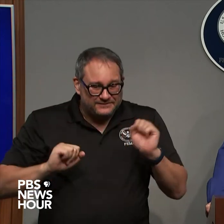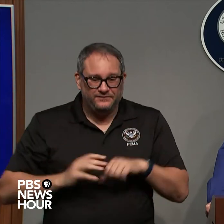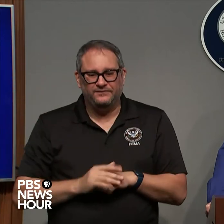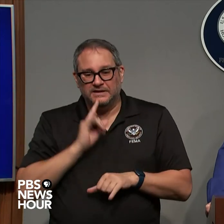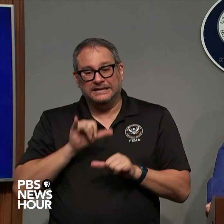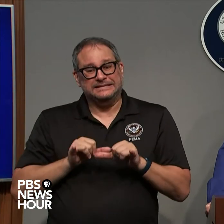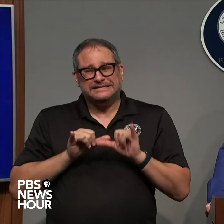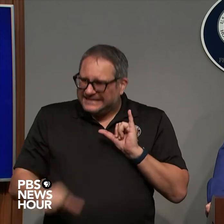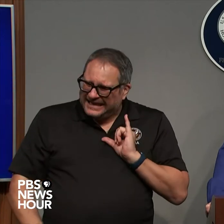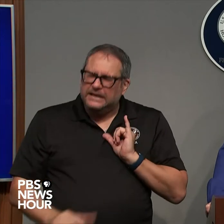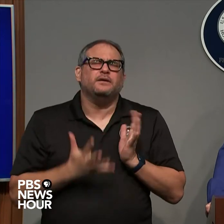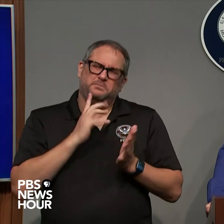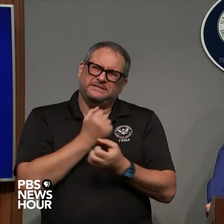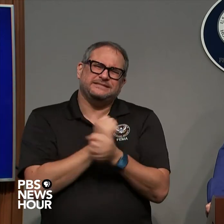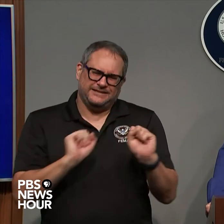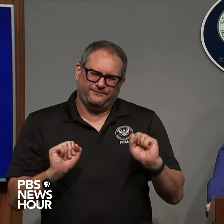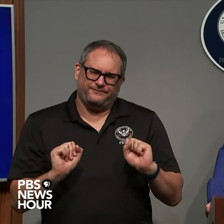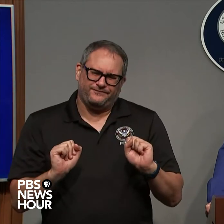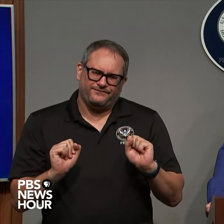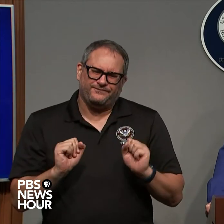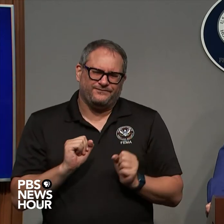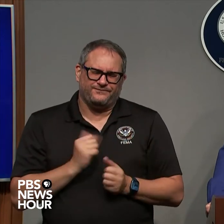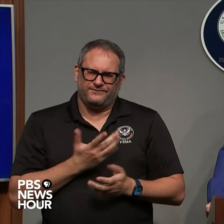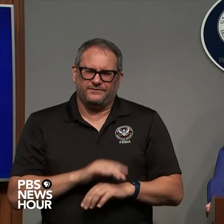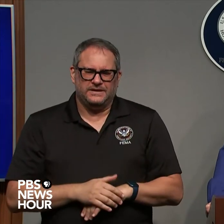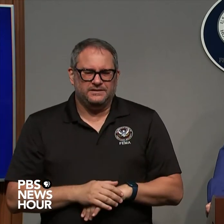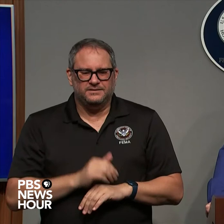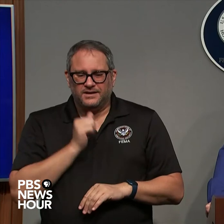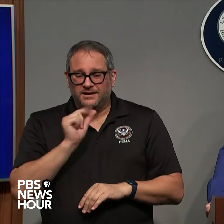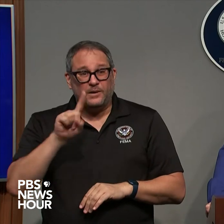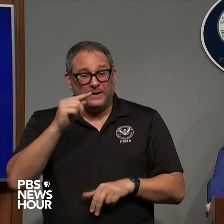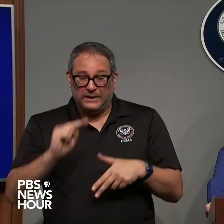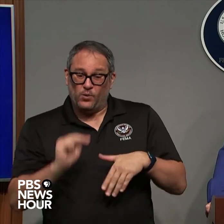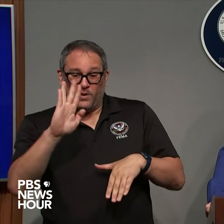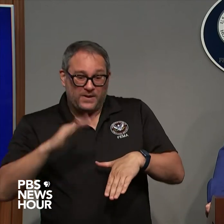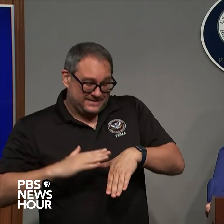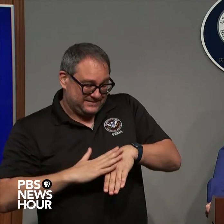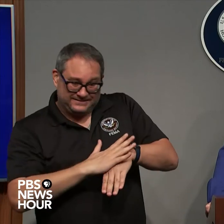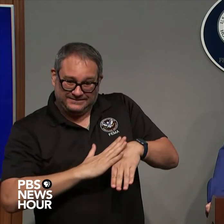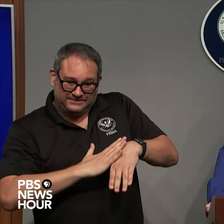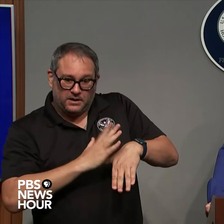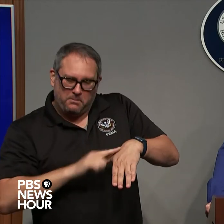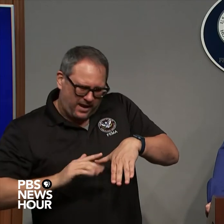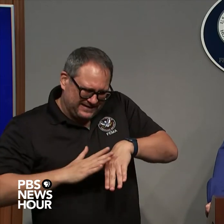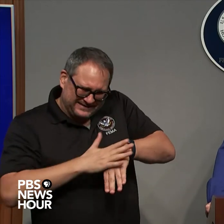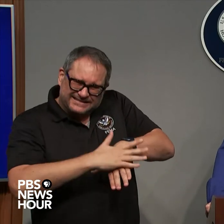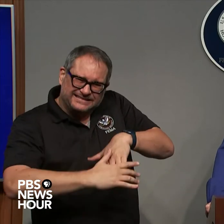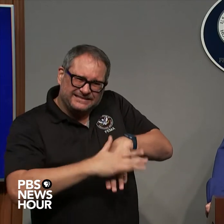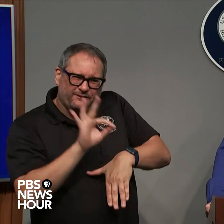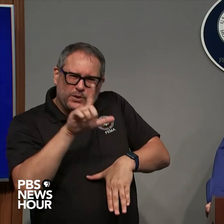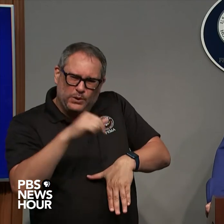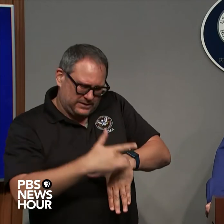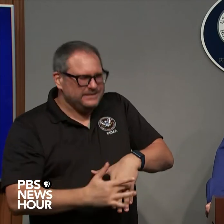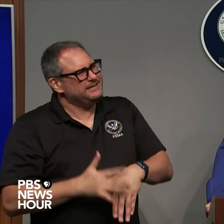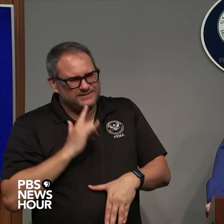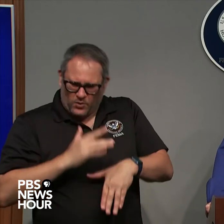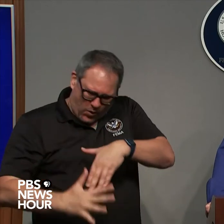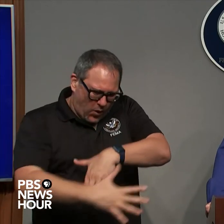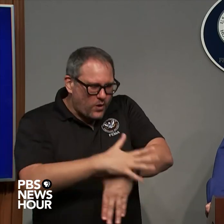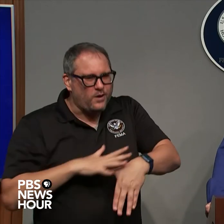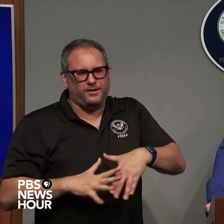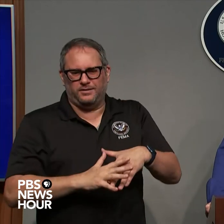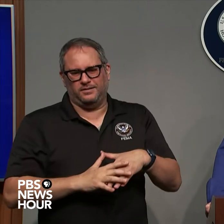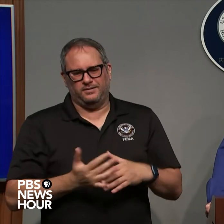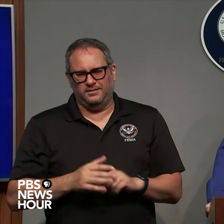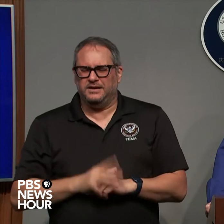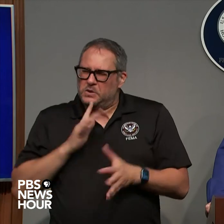state and the northwest is just the west coast even the east coast of florida is going to see some storm surge and some winds as this takes the time to move across